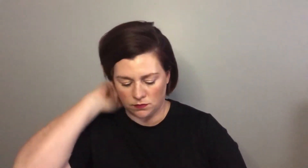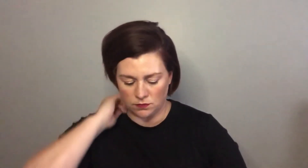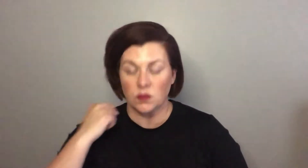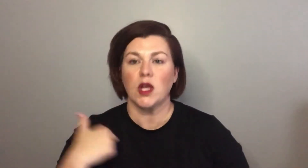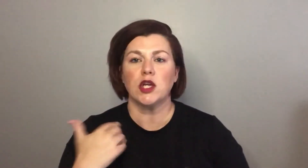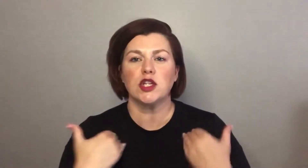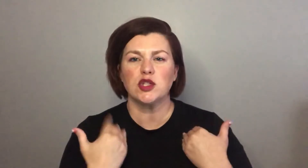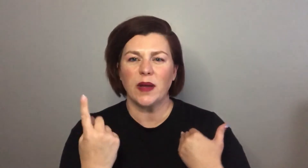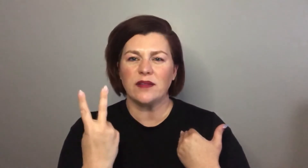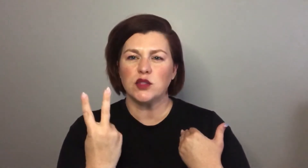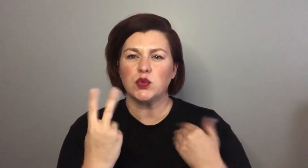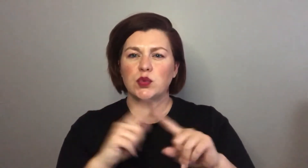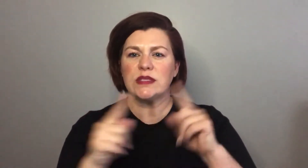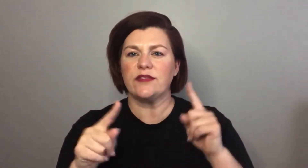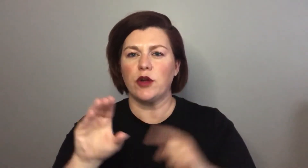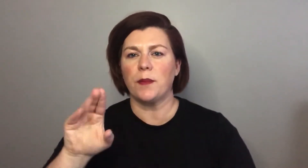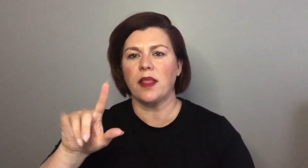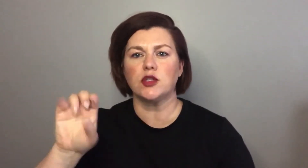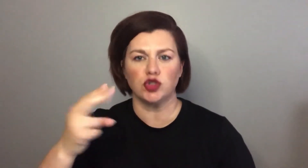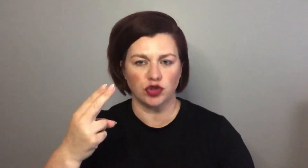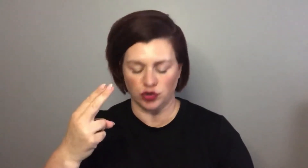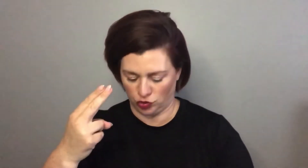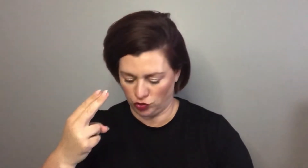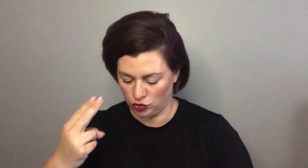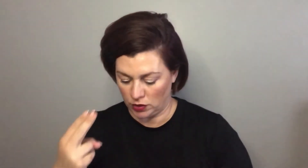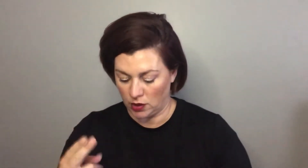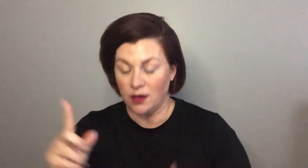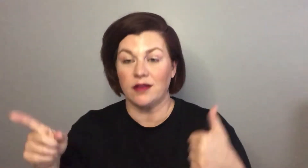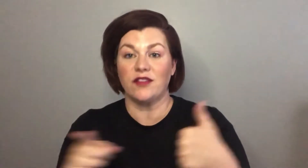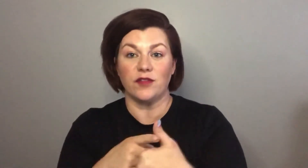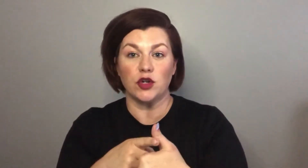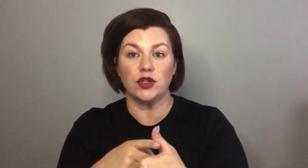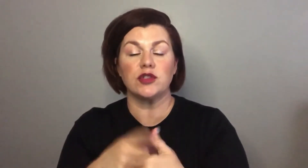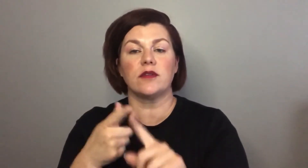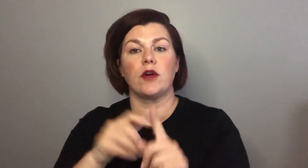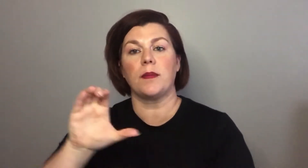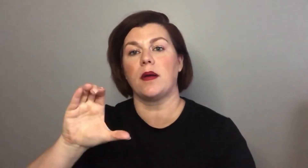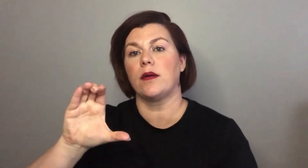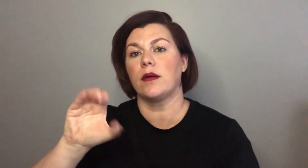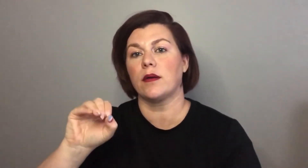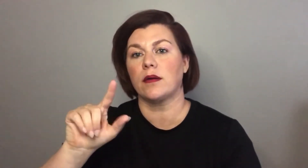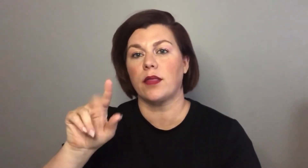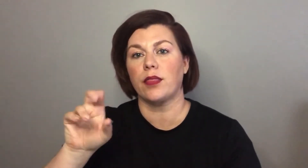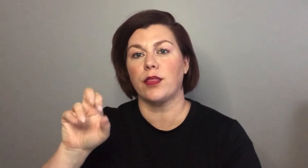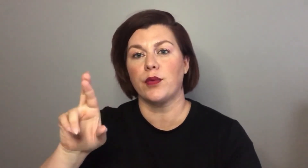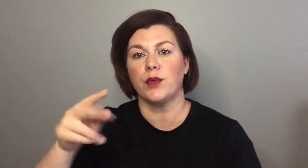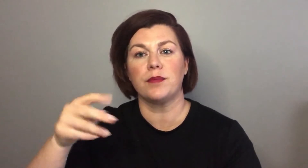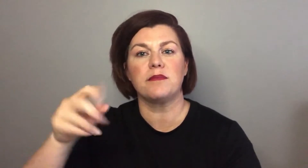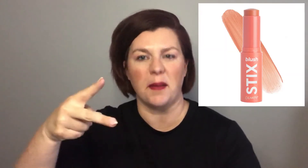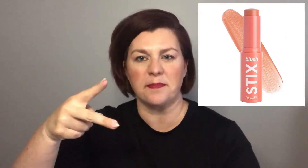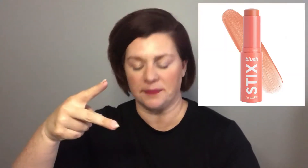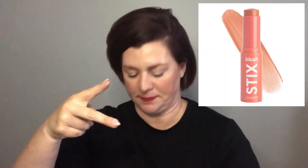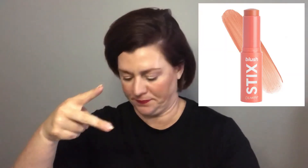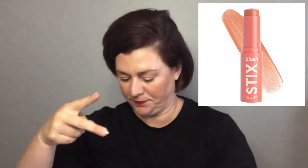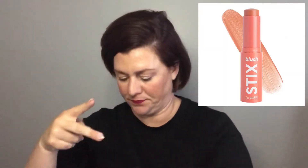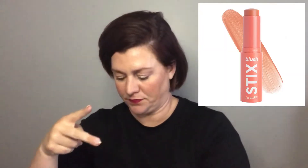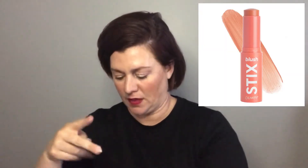let's talk about blush I have two different blushers that I want to use the first one is from Colourpop